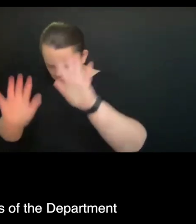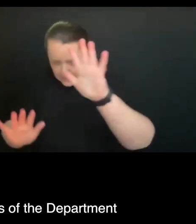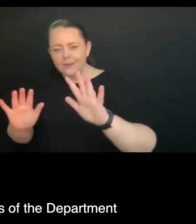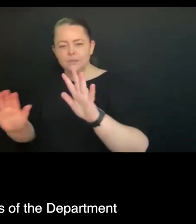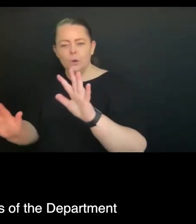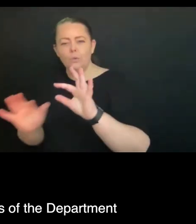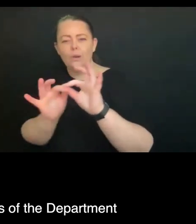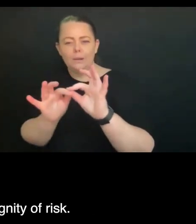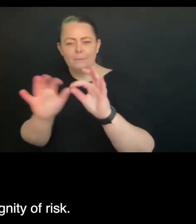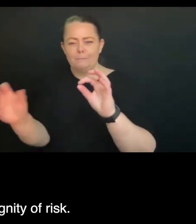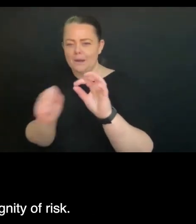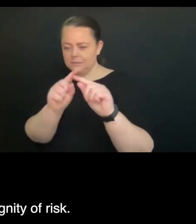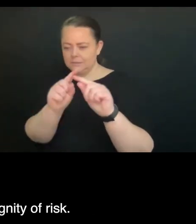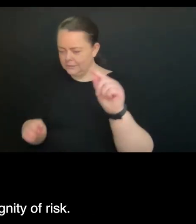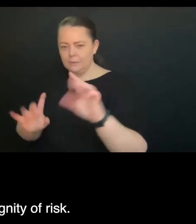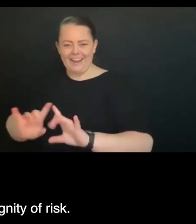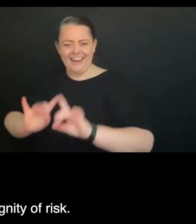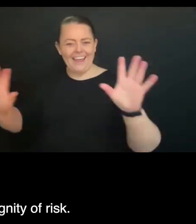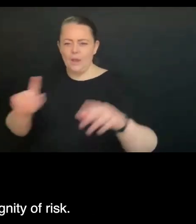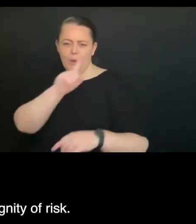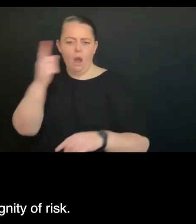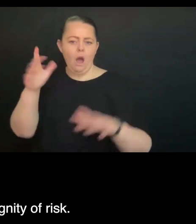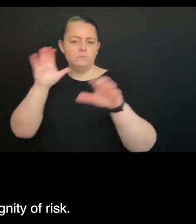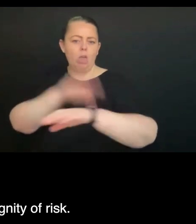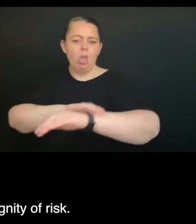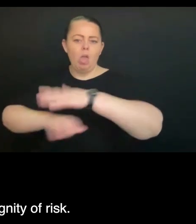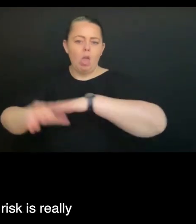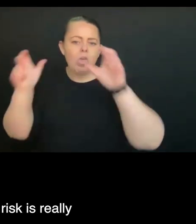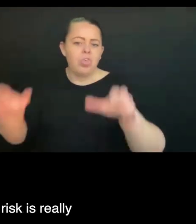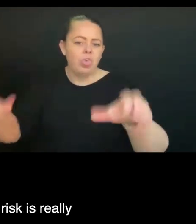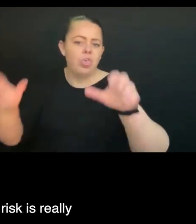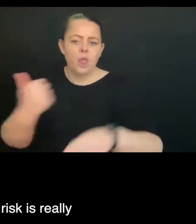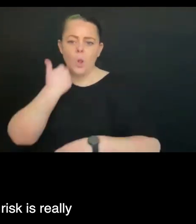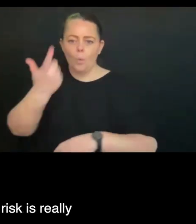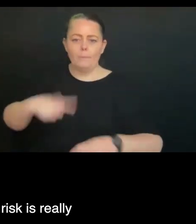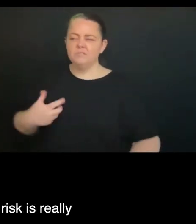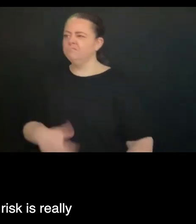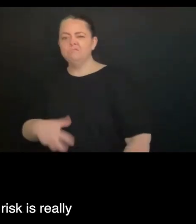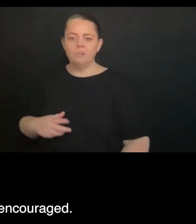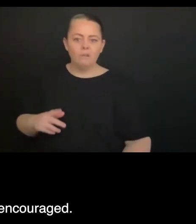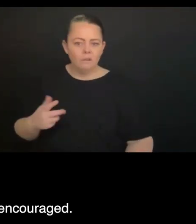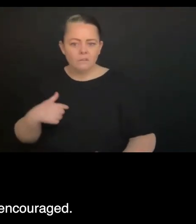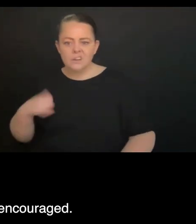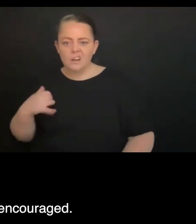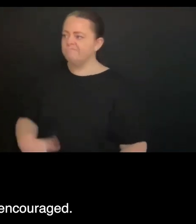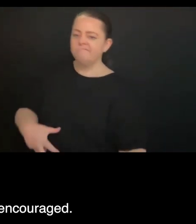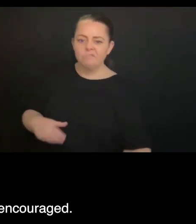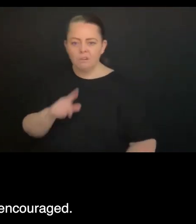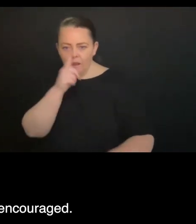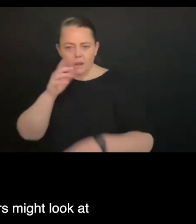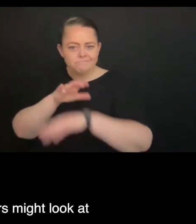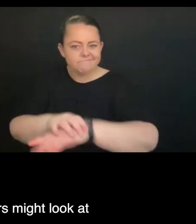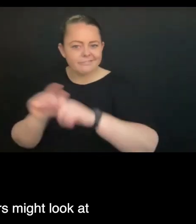expectations of the department around standards related to dignity of risk. So agreement that dignity of risk is really important and needs to be